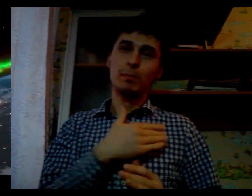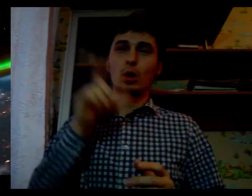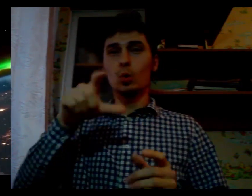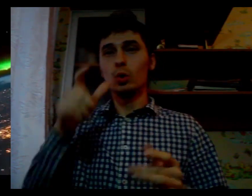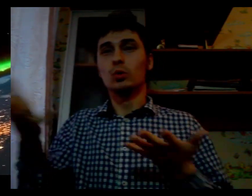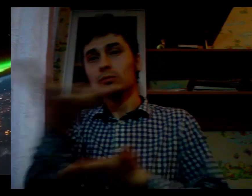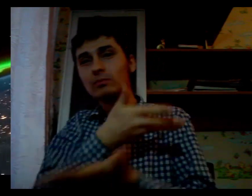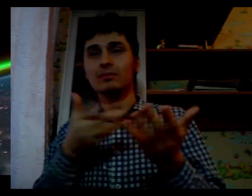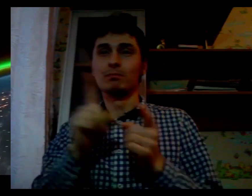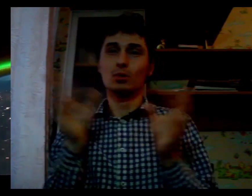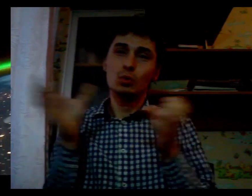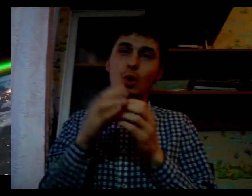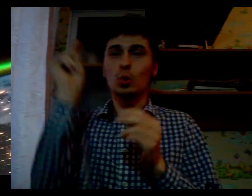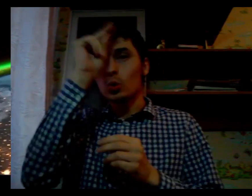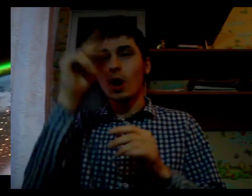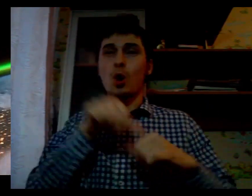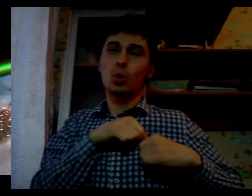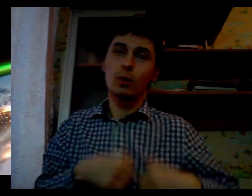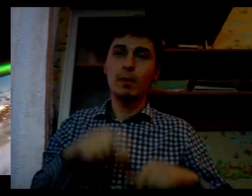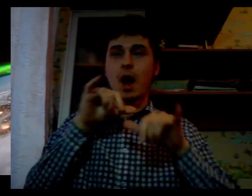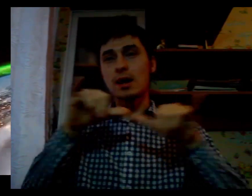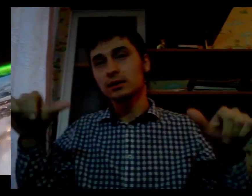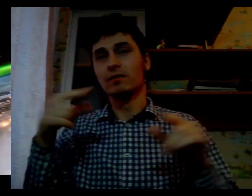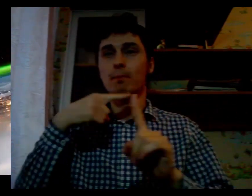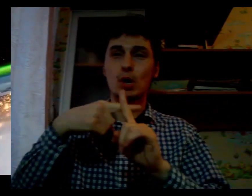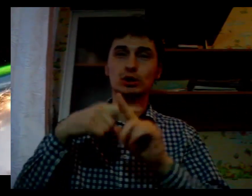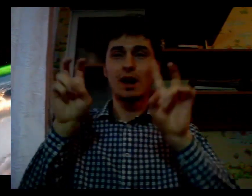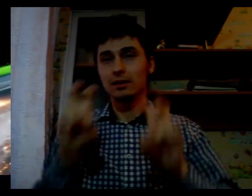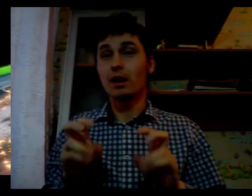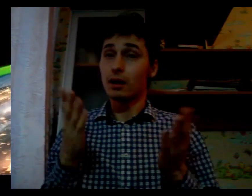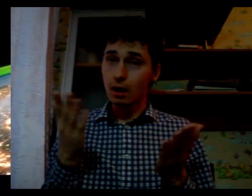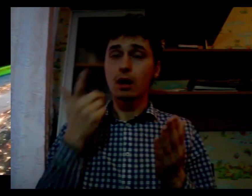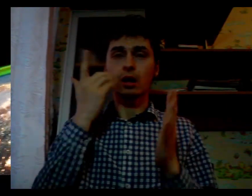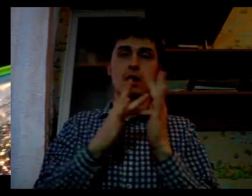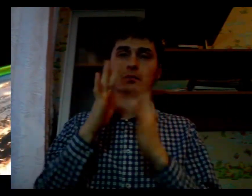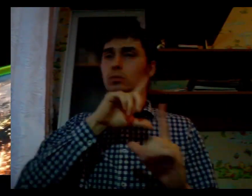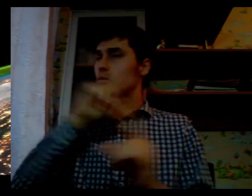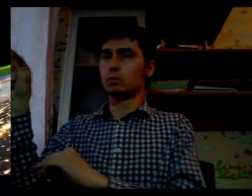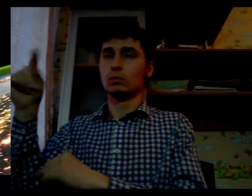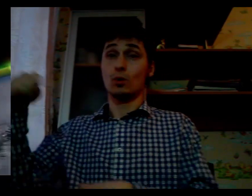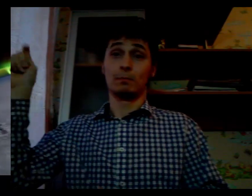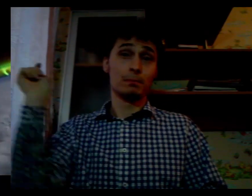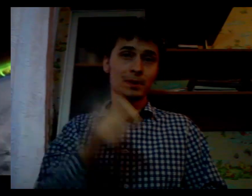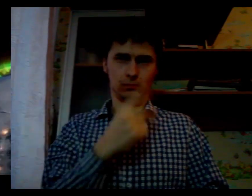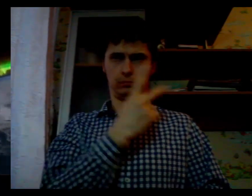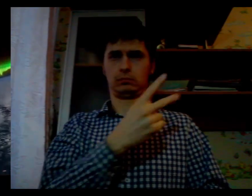Realizing this goal will require an intrepidorial spirit, a new generation of scientists.